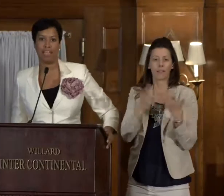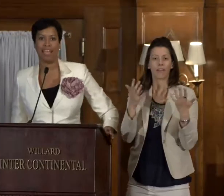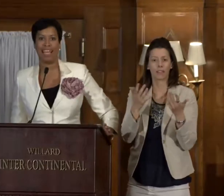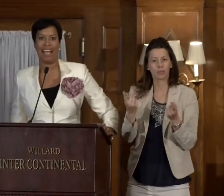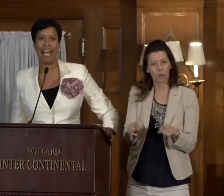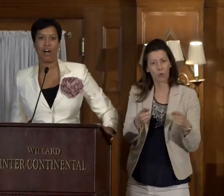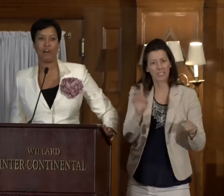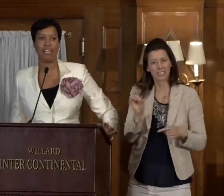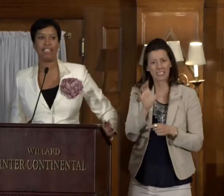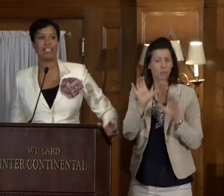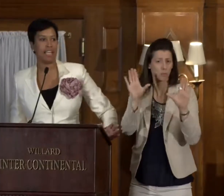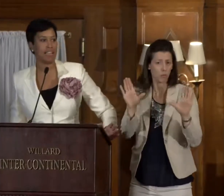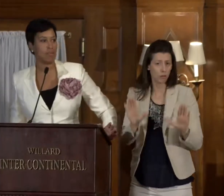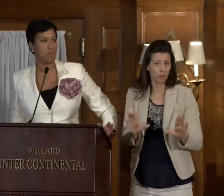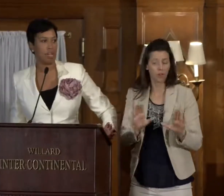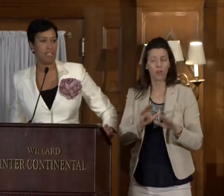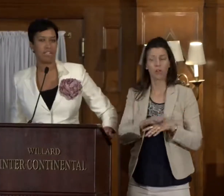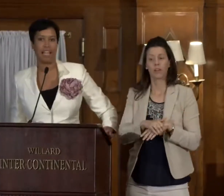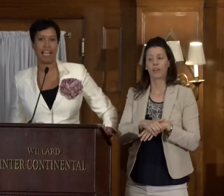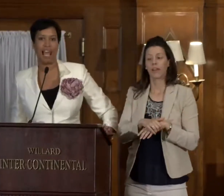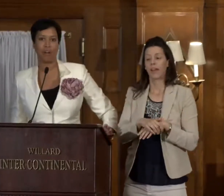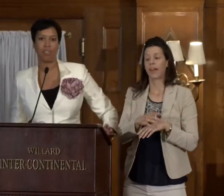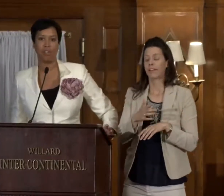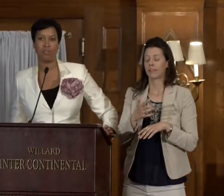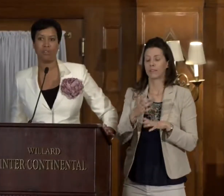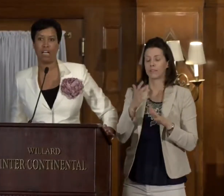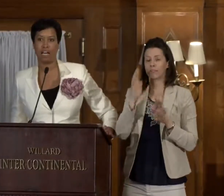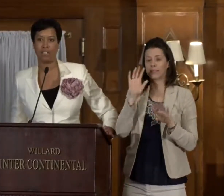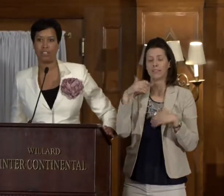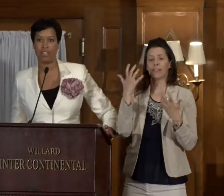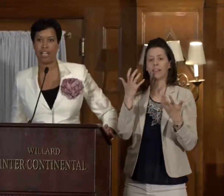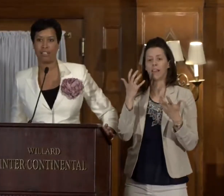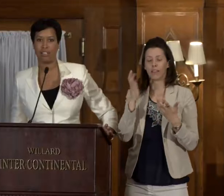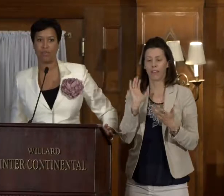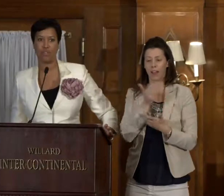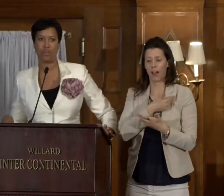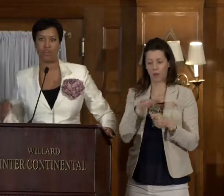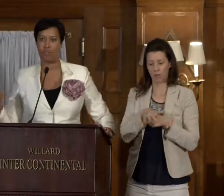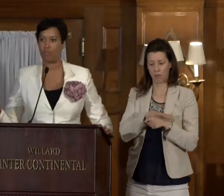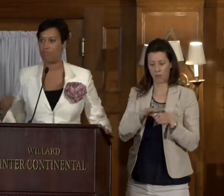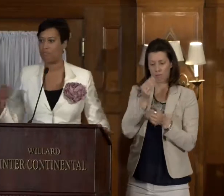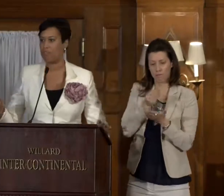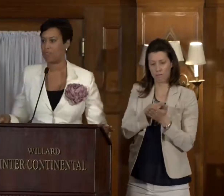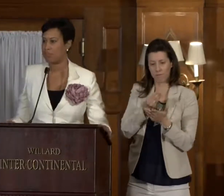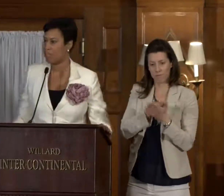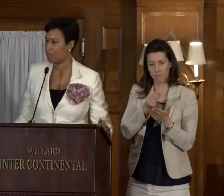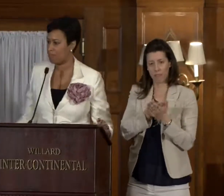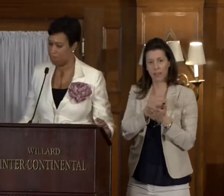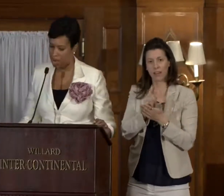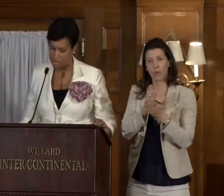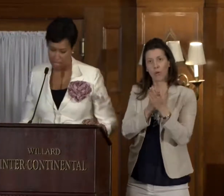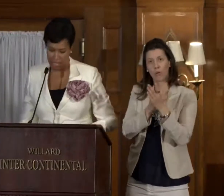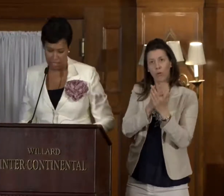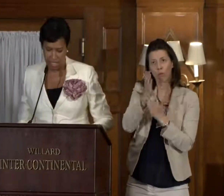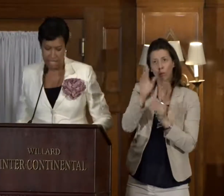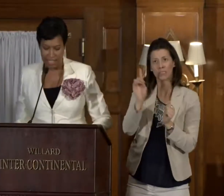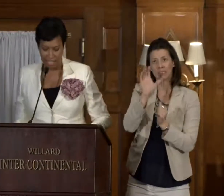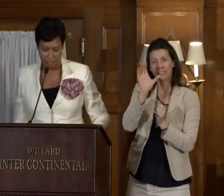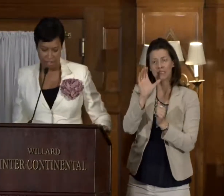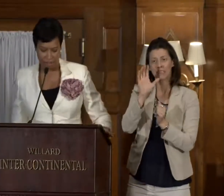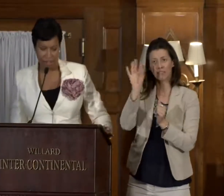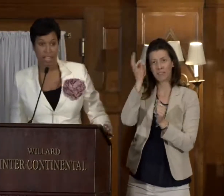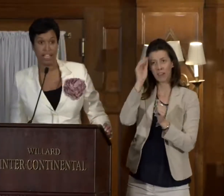Columbia and how insane it was that our local dollars had to churn through the federal government process